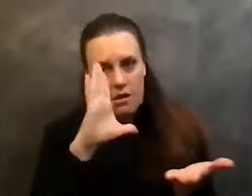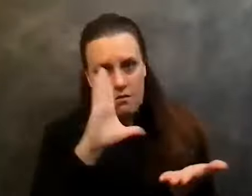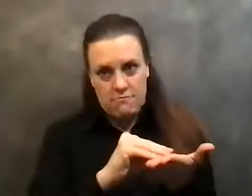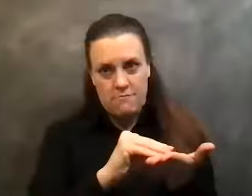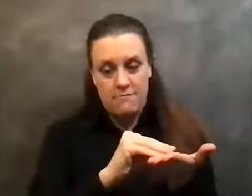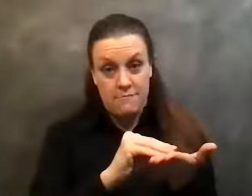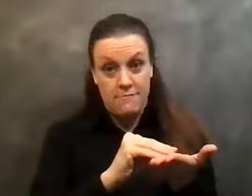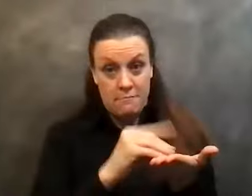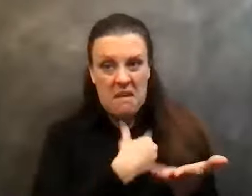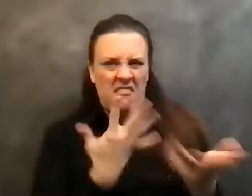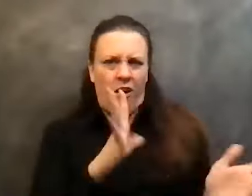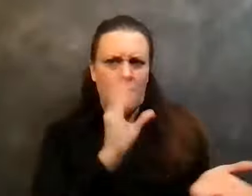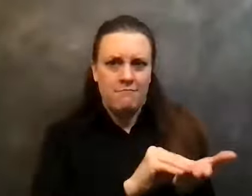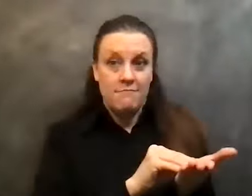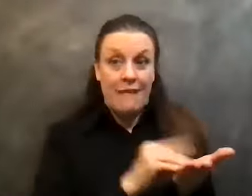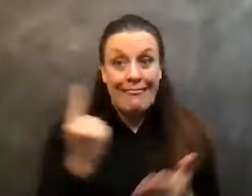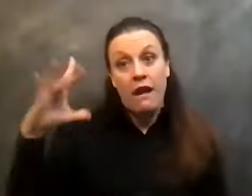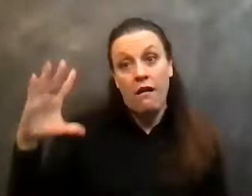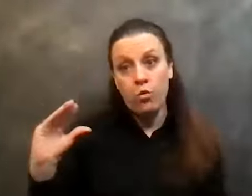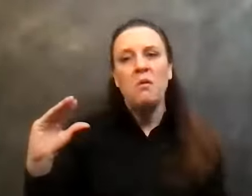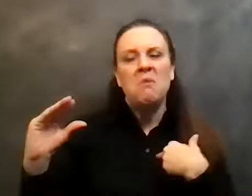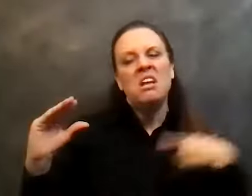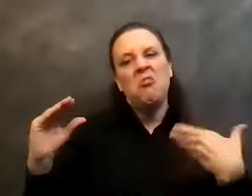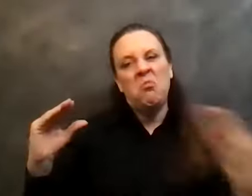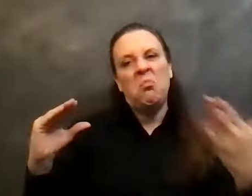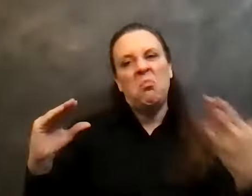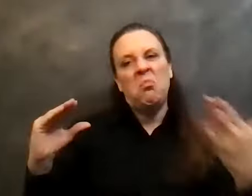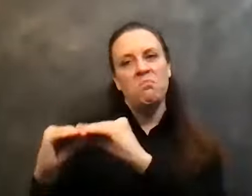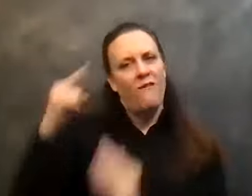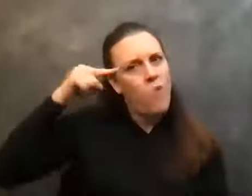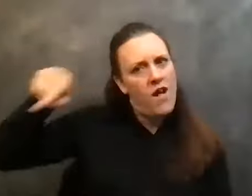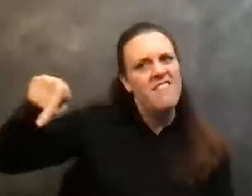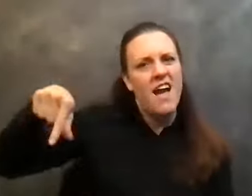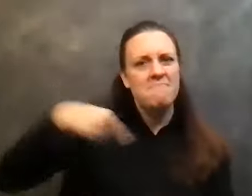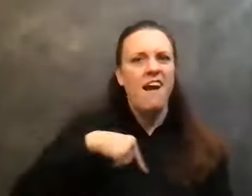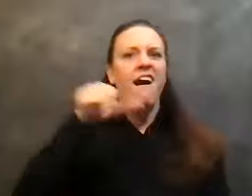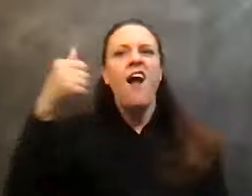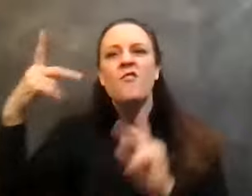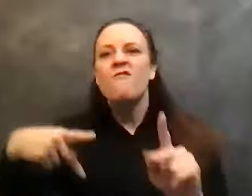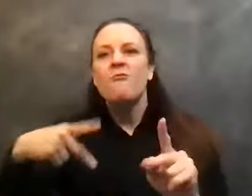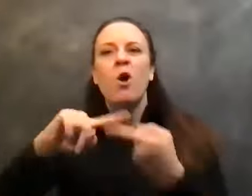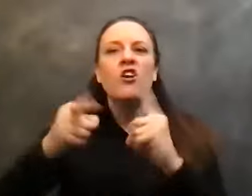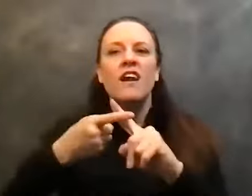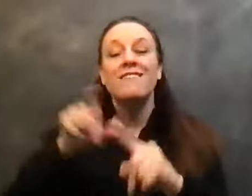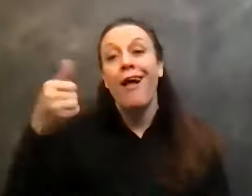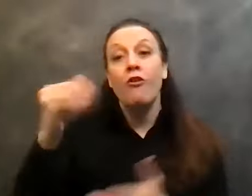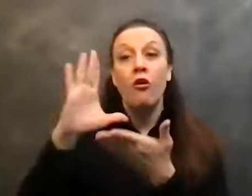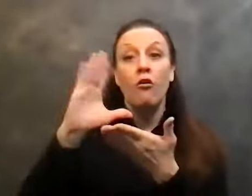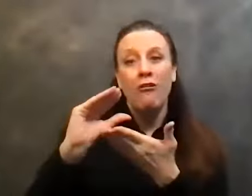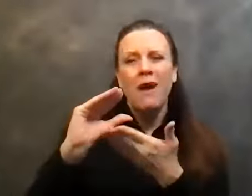finished off their glass and I did as much damage to the bottle as I could. And I went into my first blackout at 13